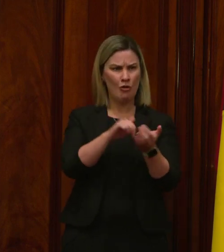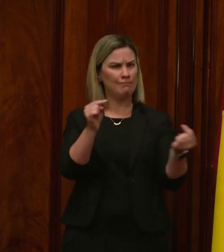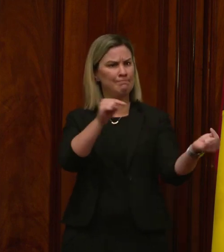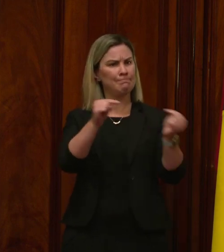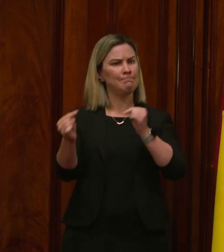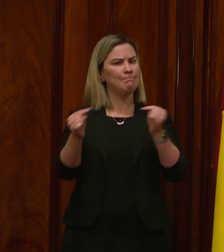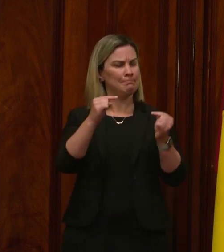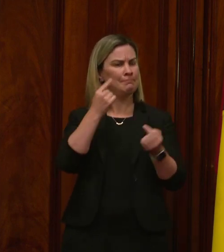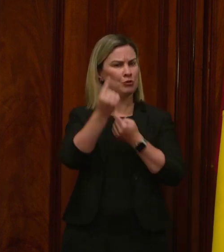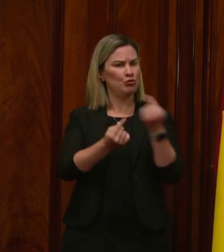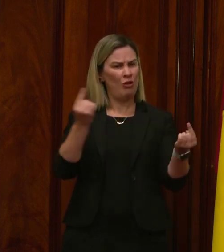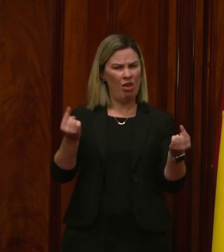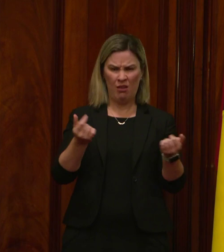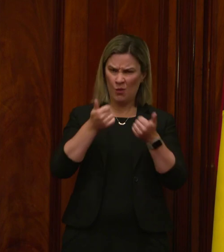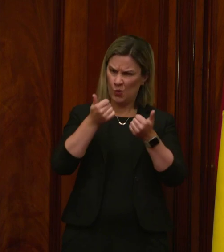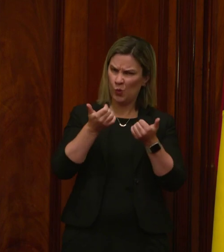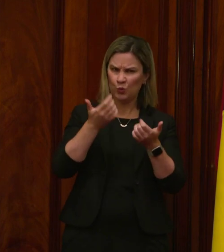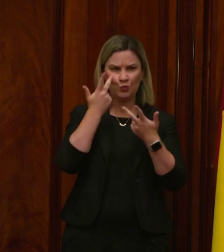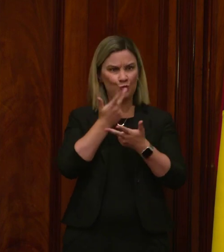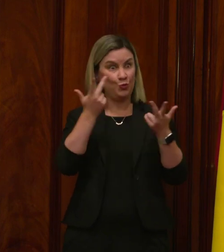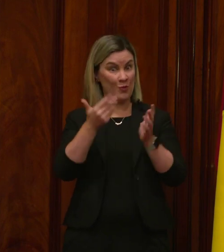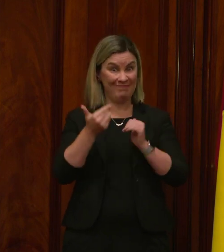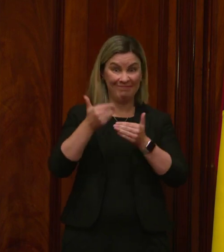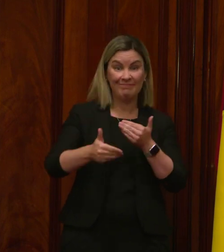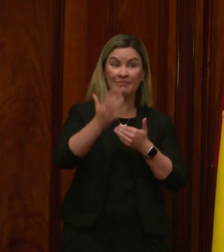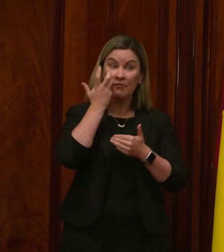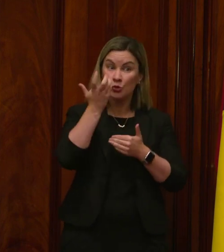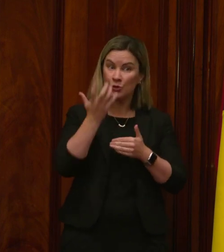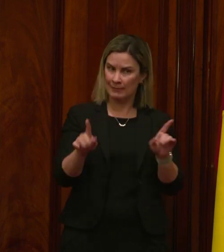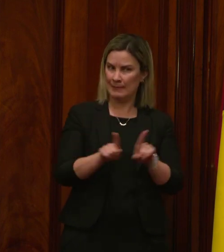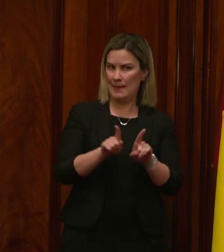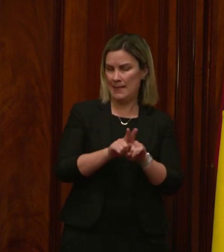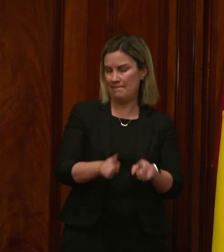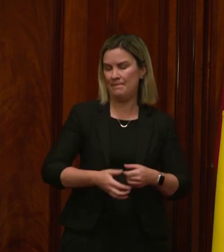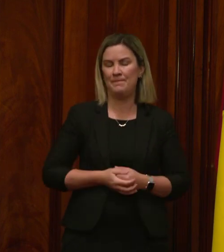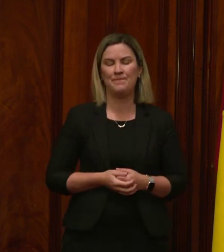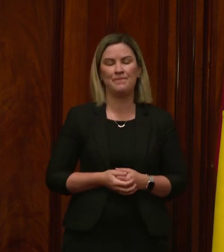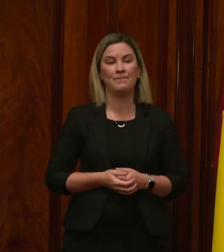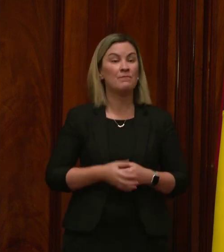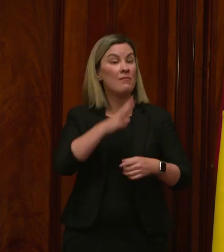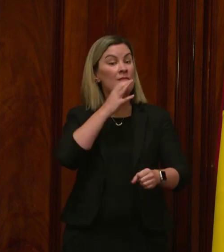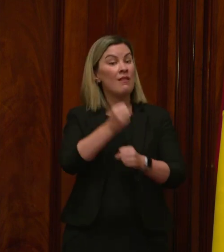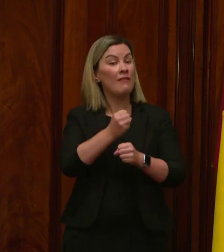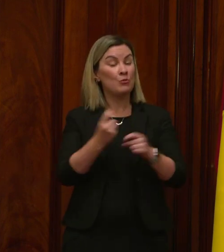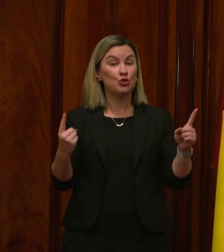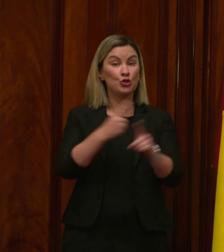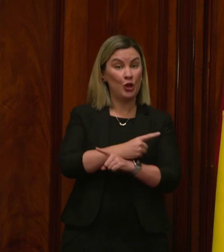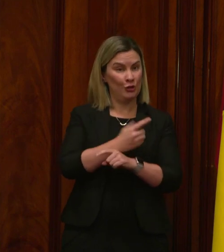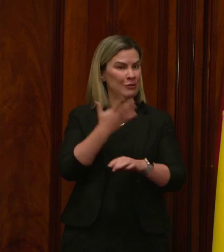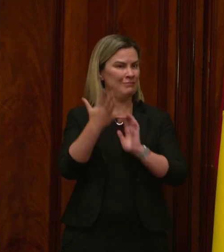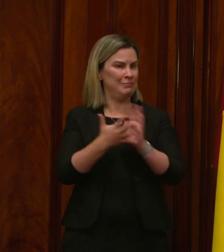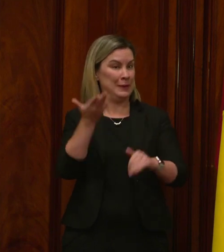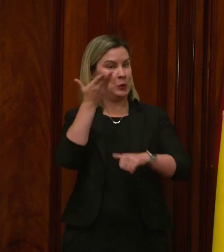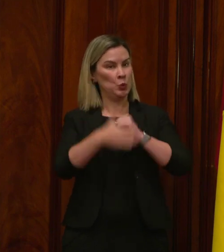going forward. A change of government inevitably brings a new focus and priorities. I'm